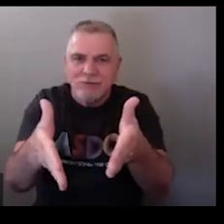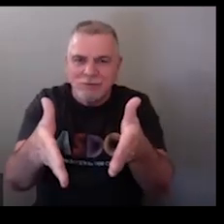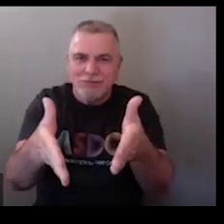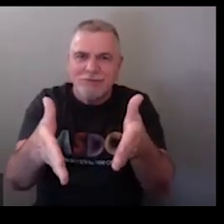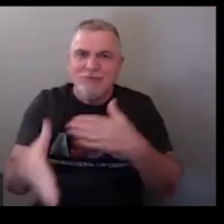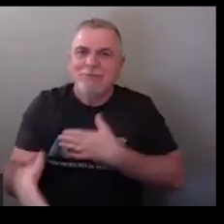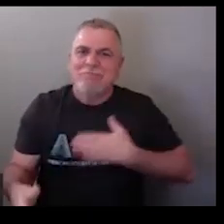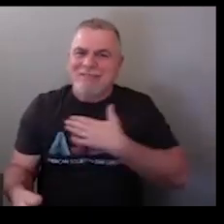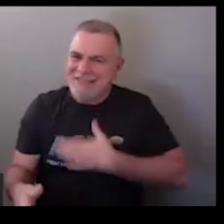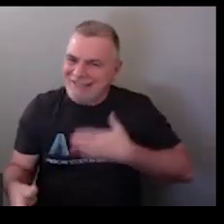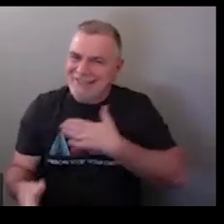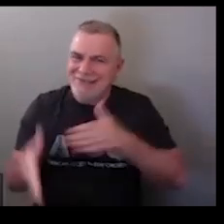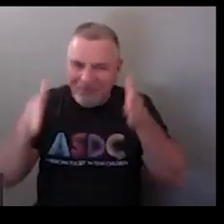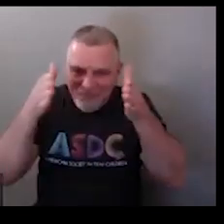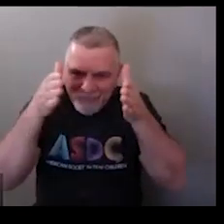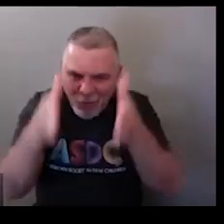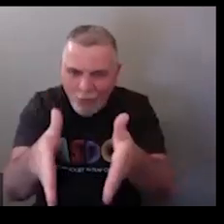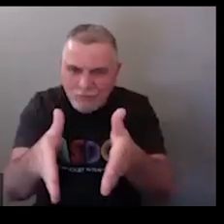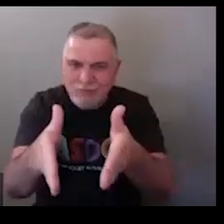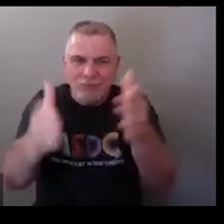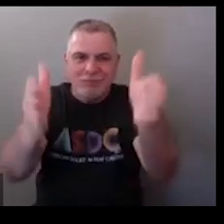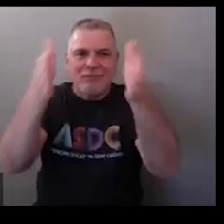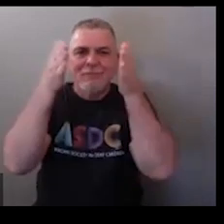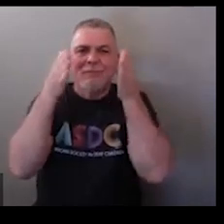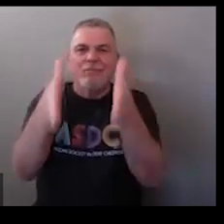okay please focus